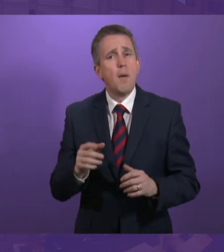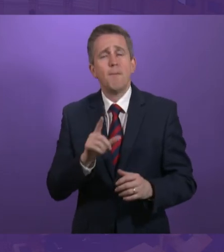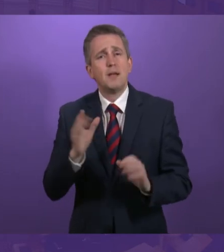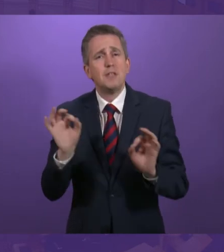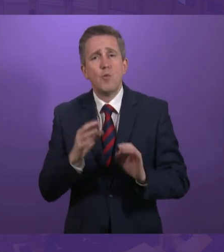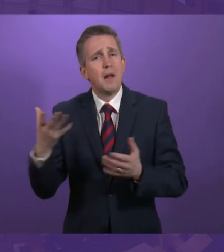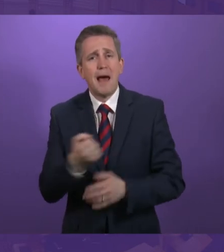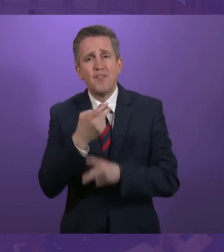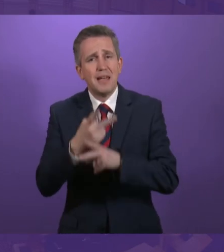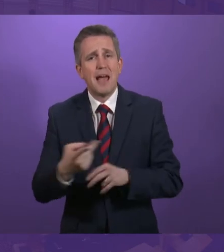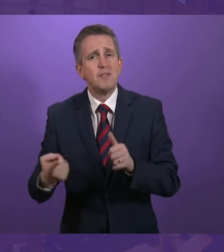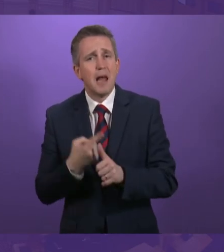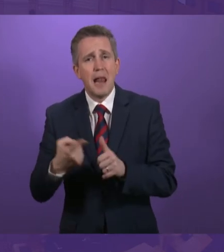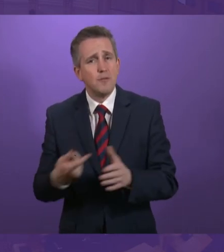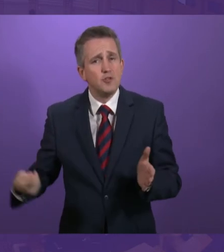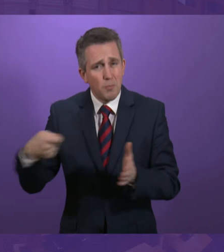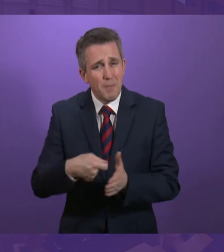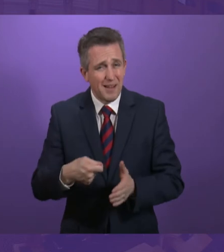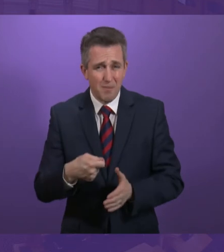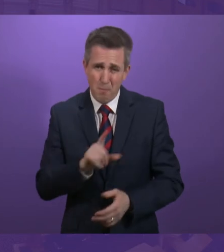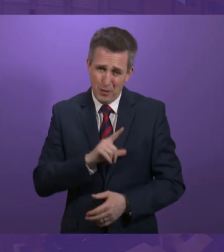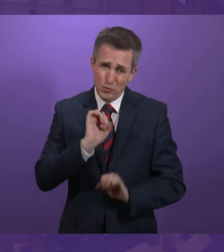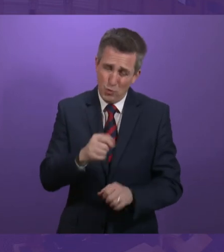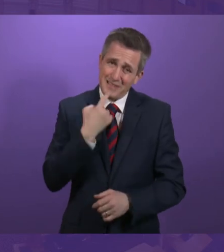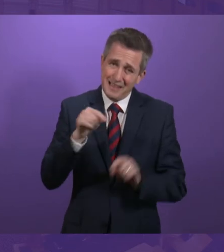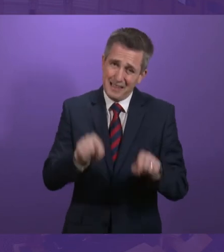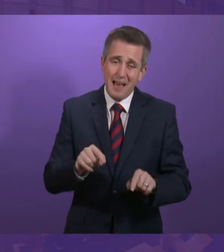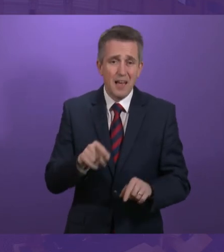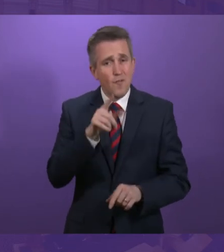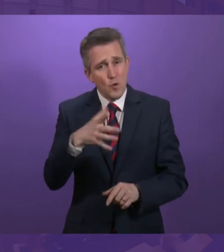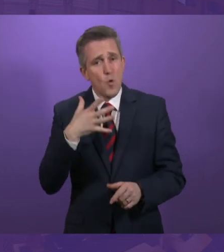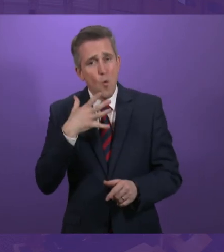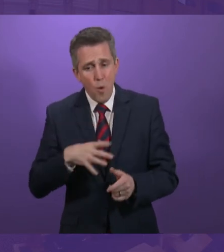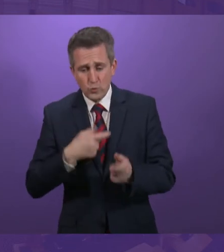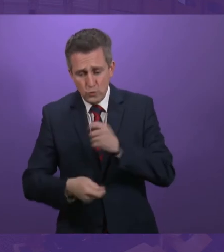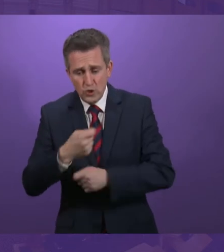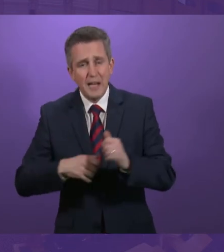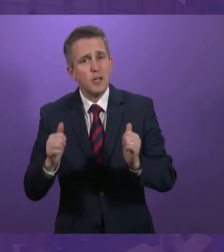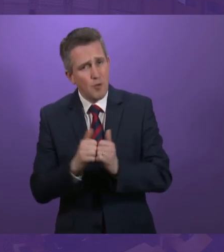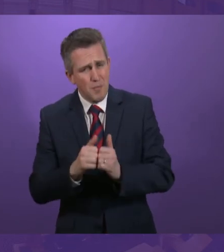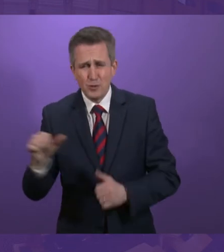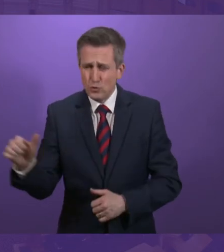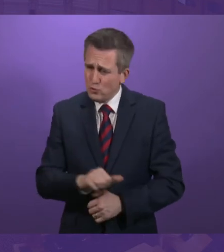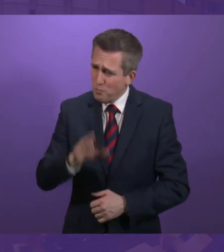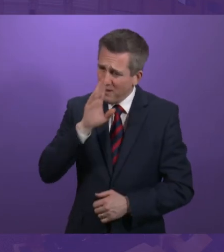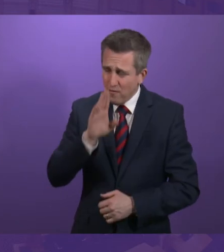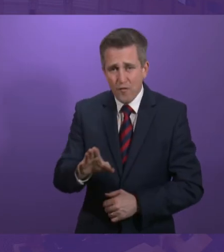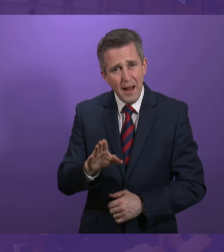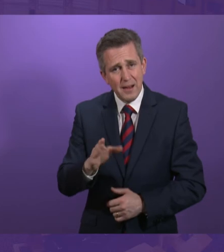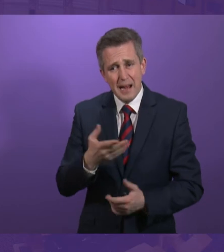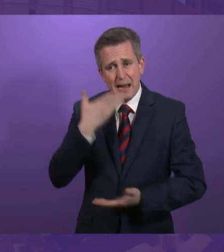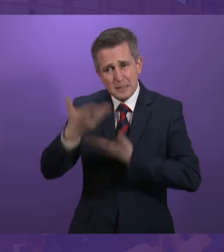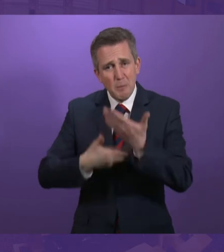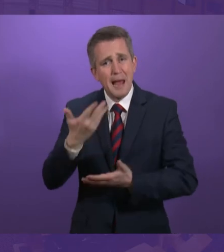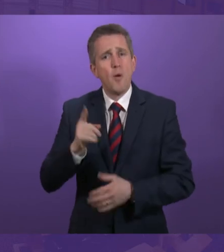because that is the reality of what you're saying. And if you're looking to change agency agreements, be frank to people about the implications